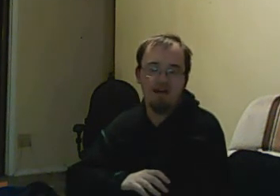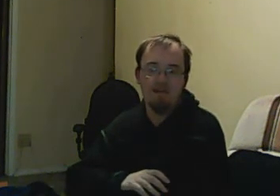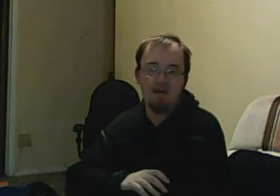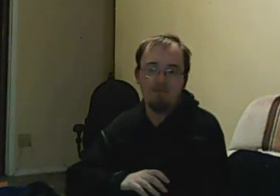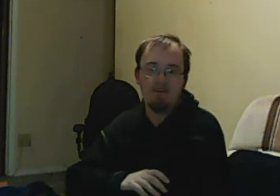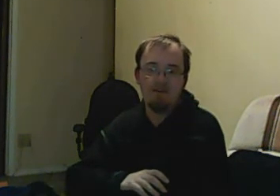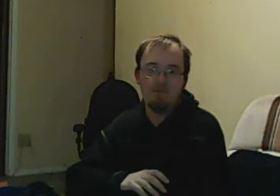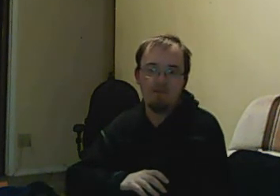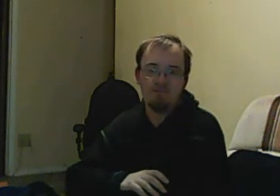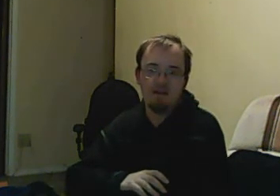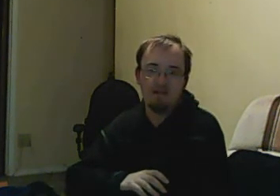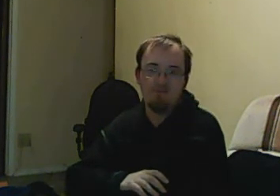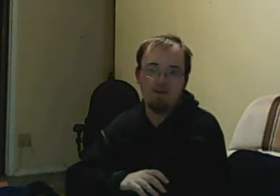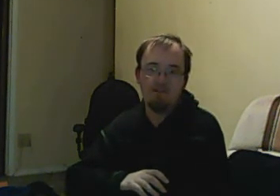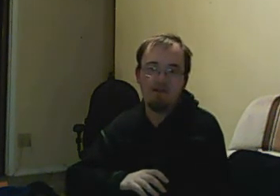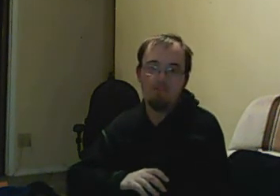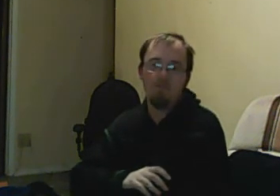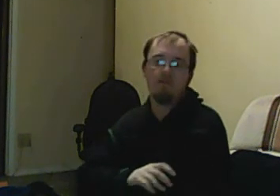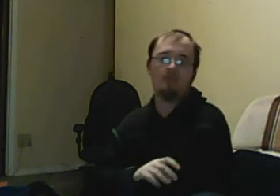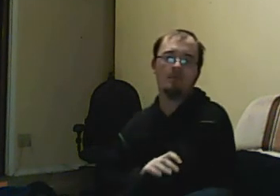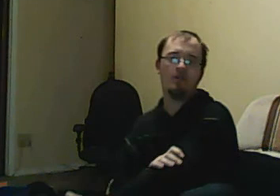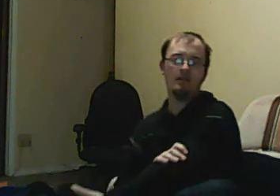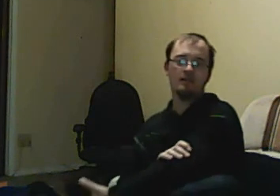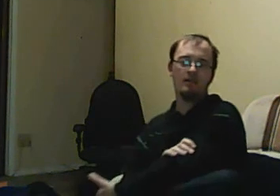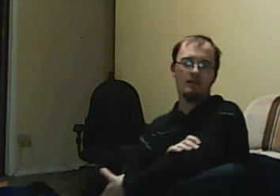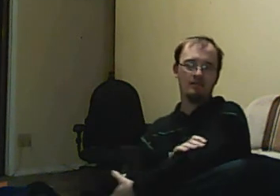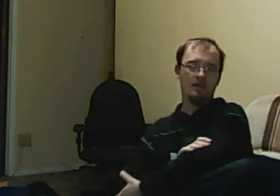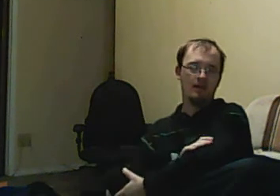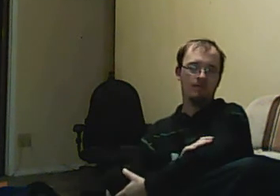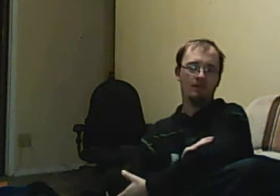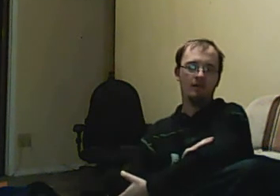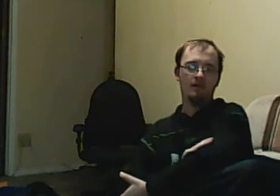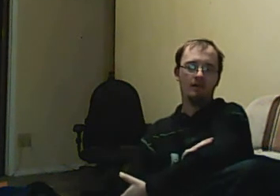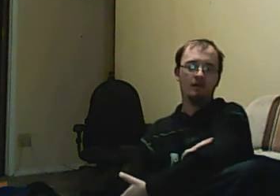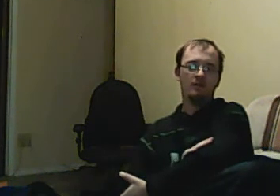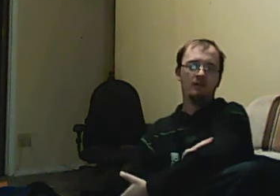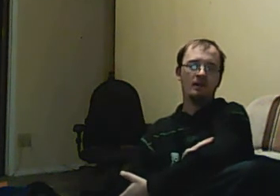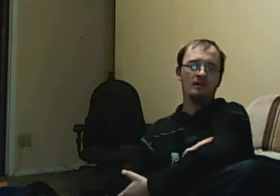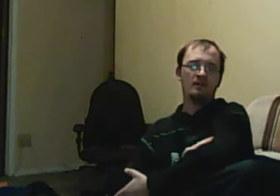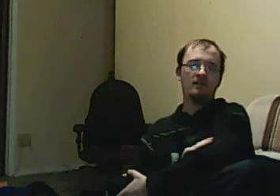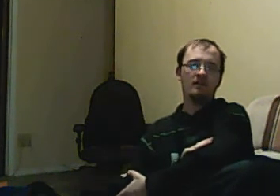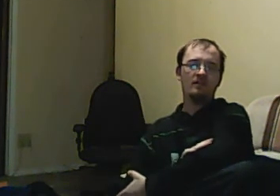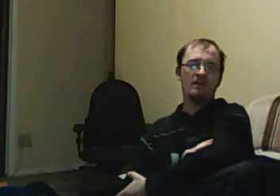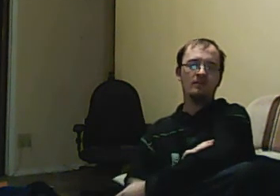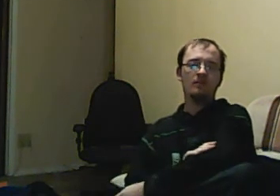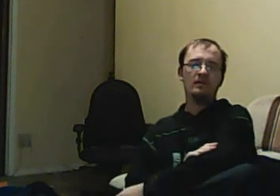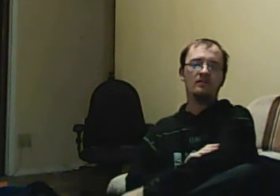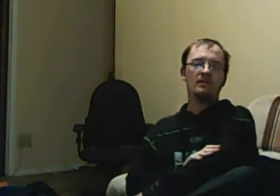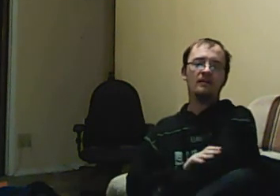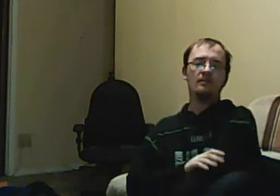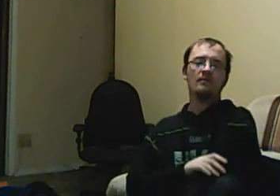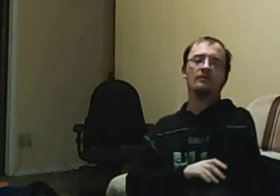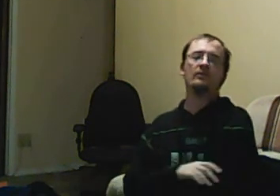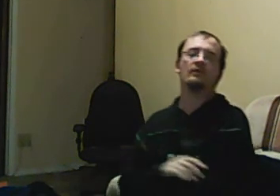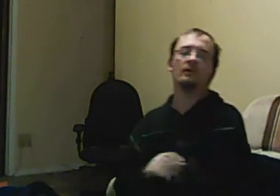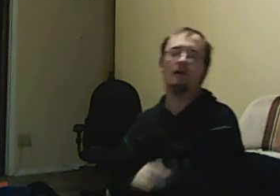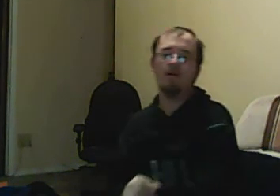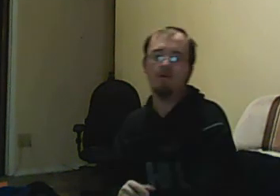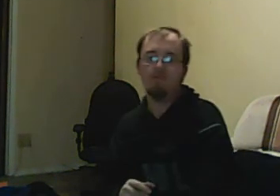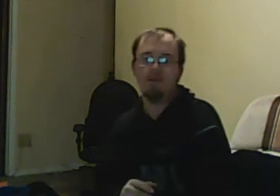I need a ton to decompress and shake Rick's coulombs out of my brain at the end of the day. And Daniel Clark says, even though we knew the outcome, I think we made